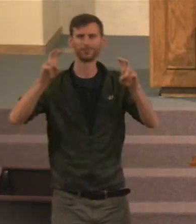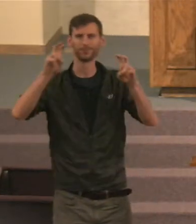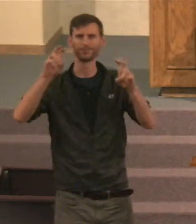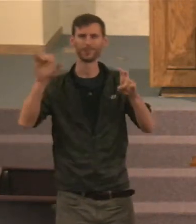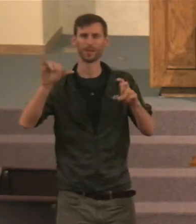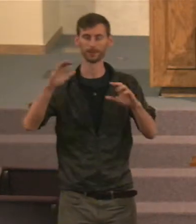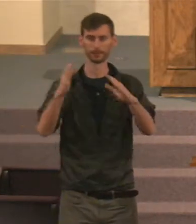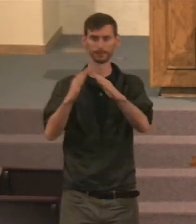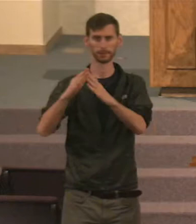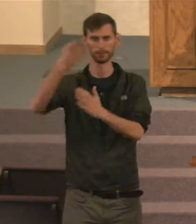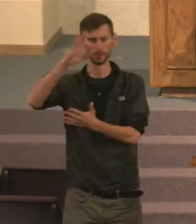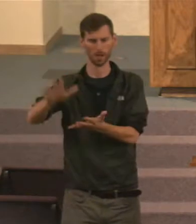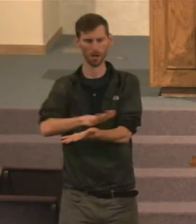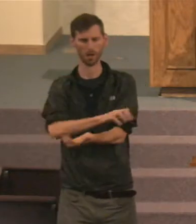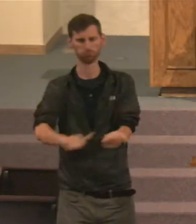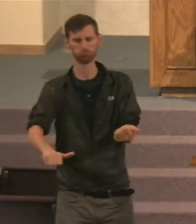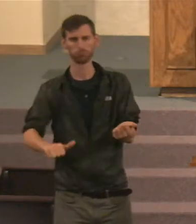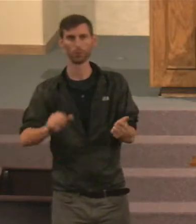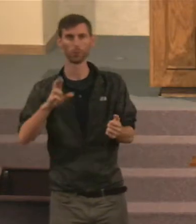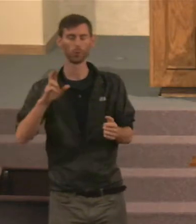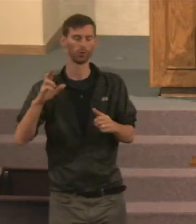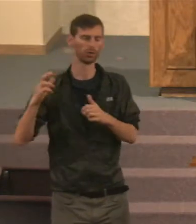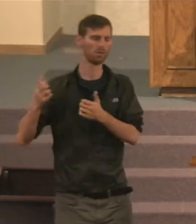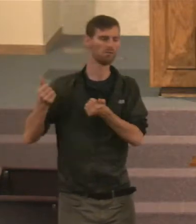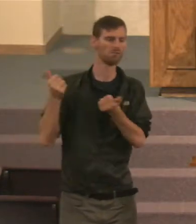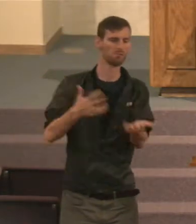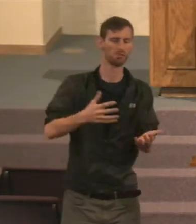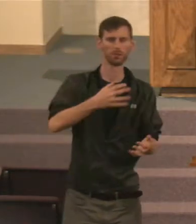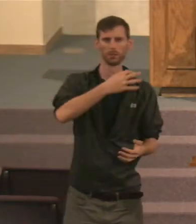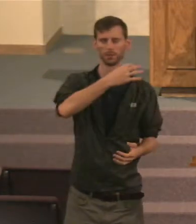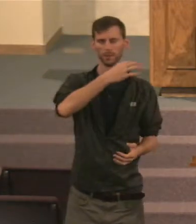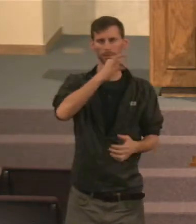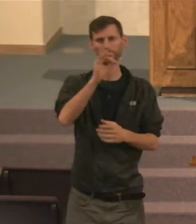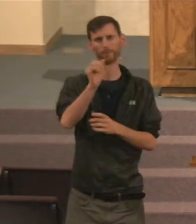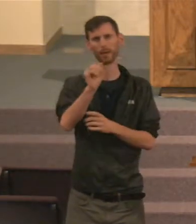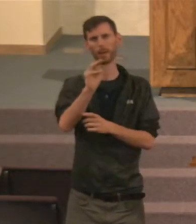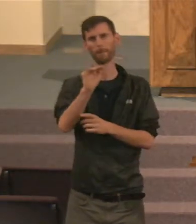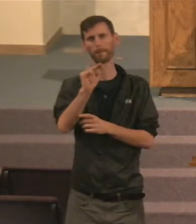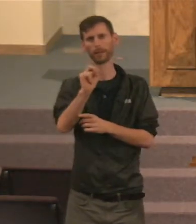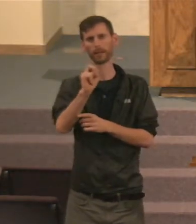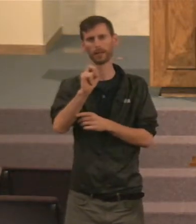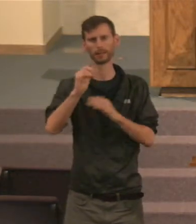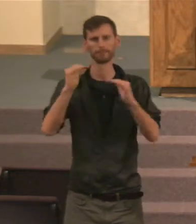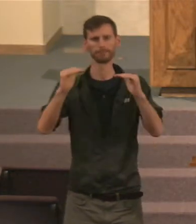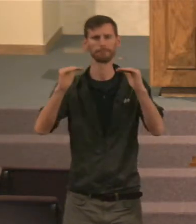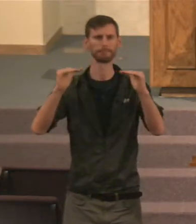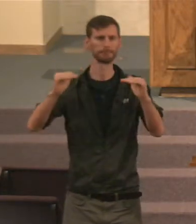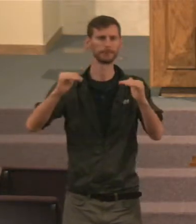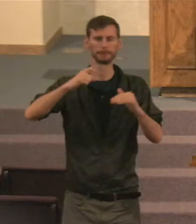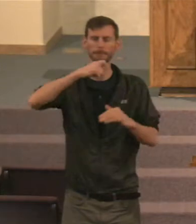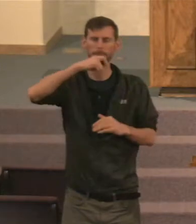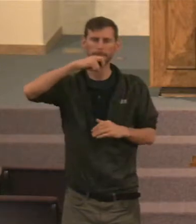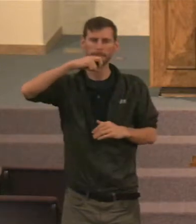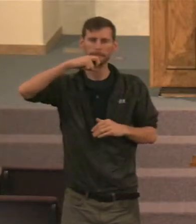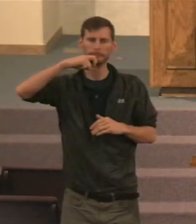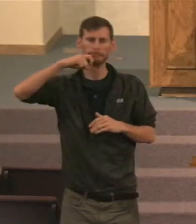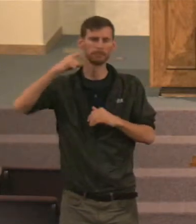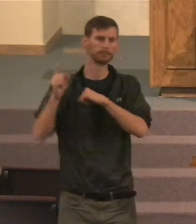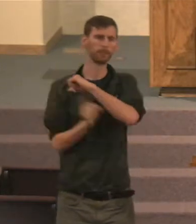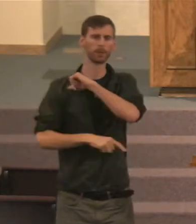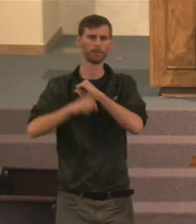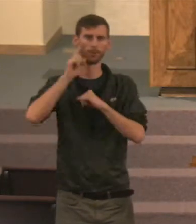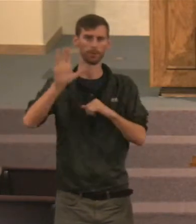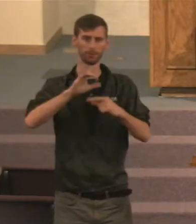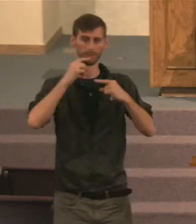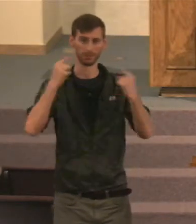destroying a city, Or God causing a famine, To come upon the land, Or something like that, As punishment, For their sins. But